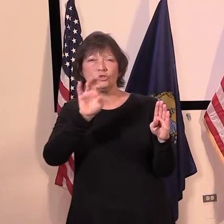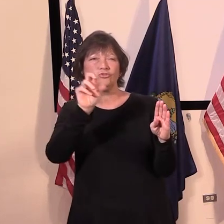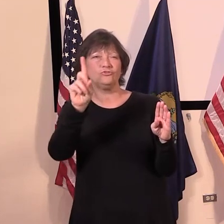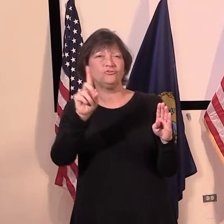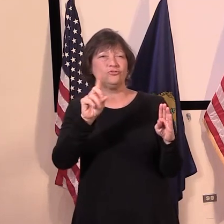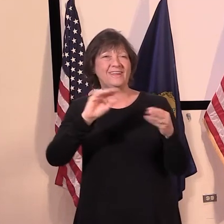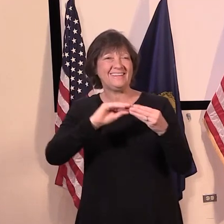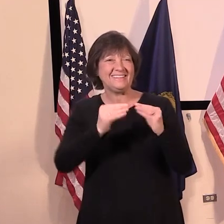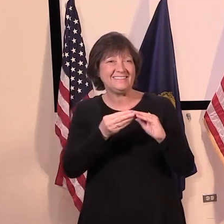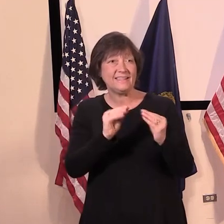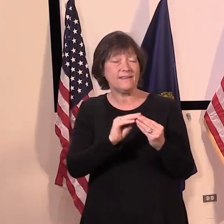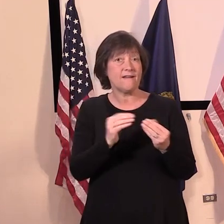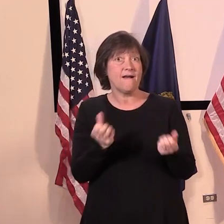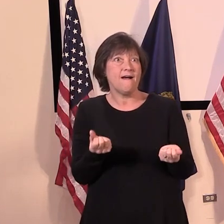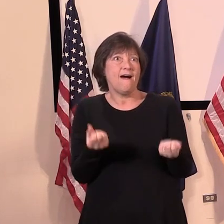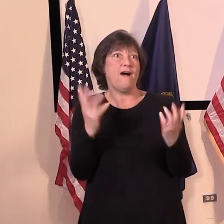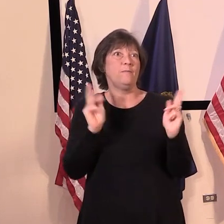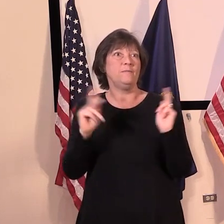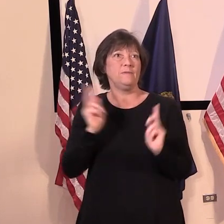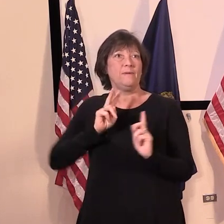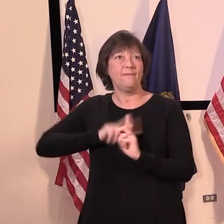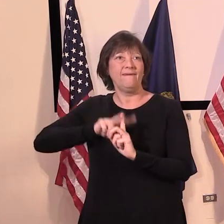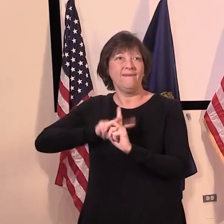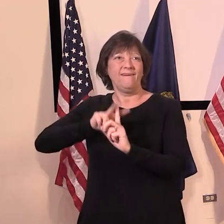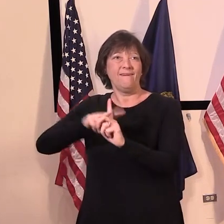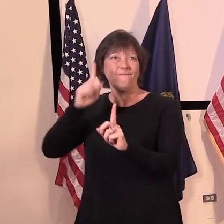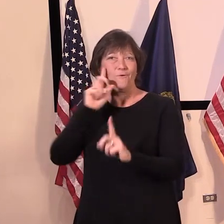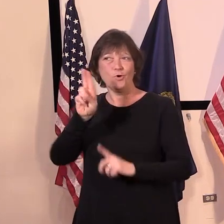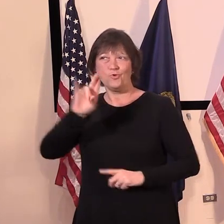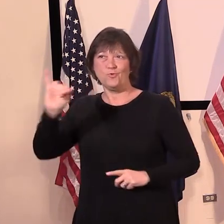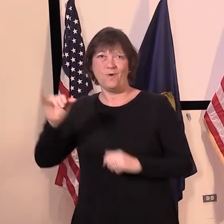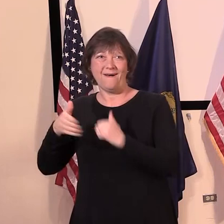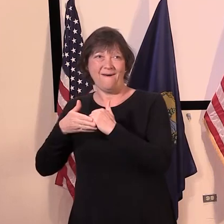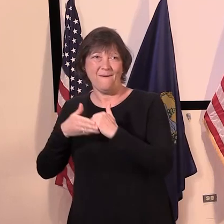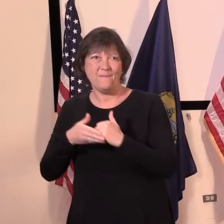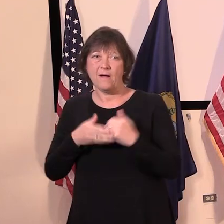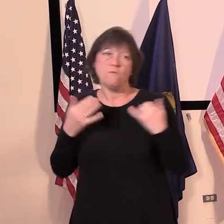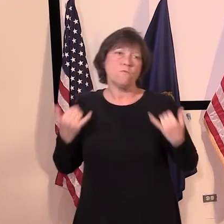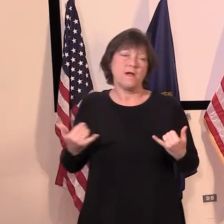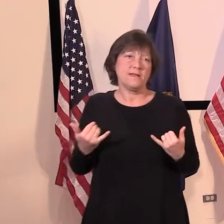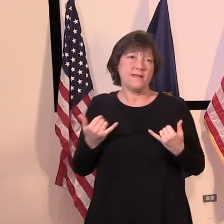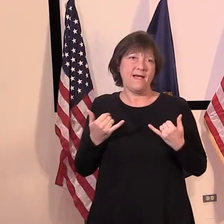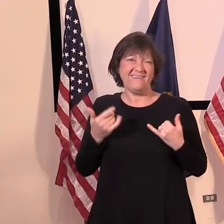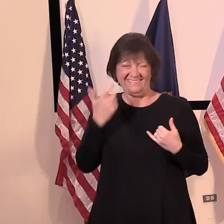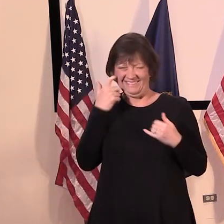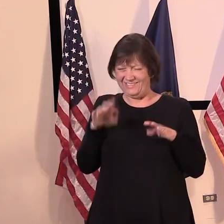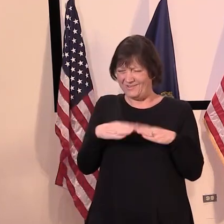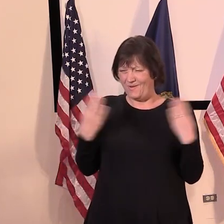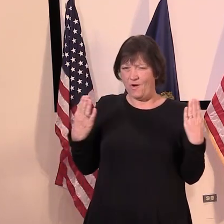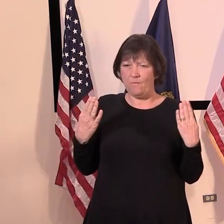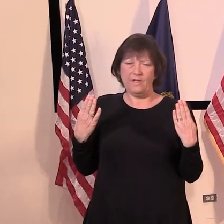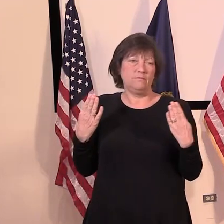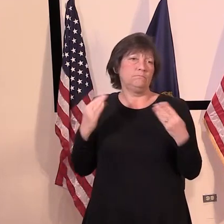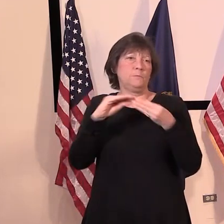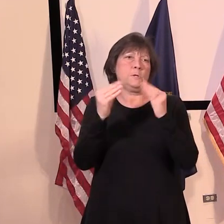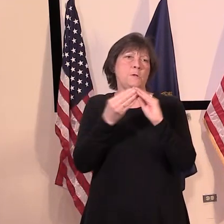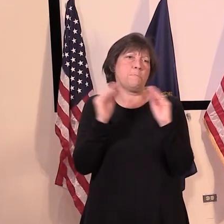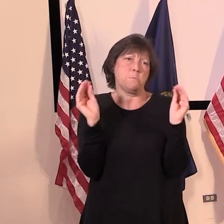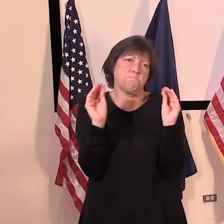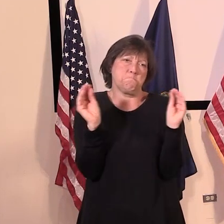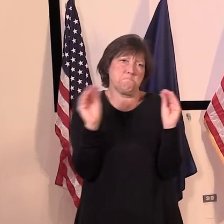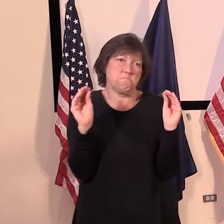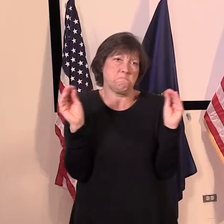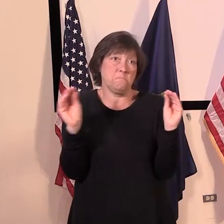claims filed. So like you said, at this point, it's just too early. But as we see the trend line going